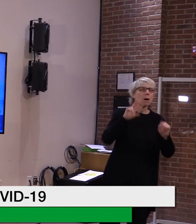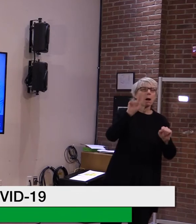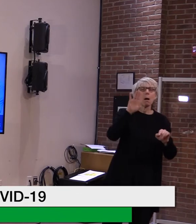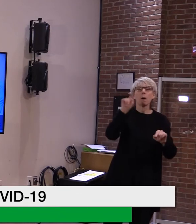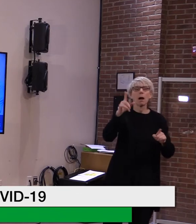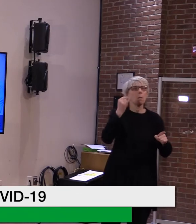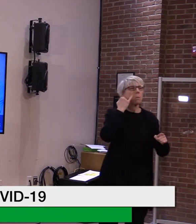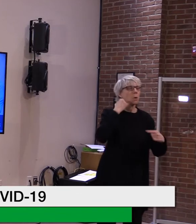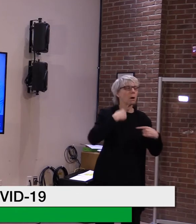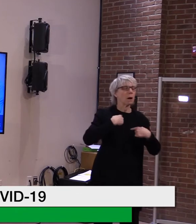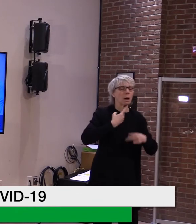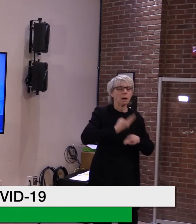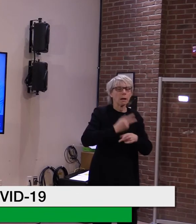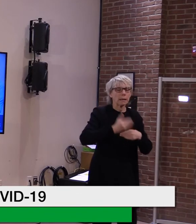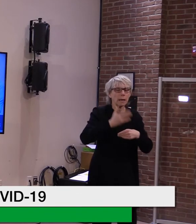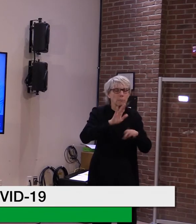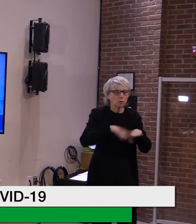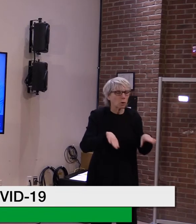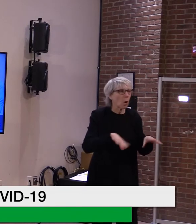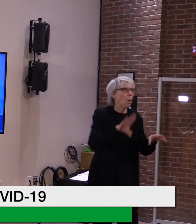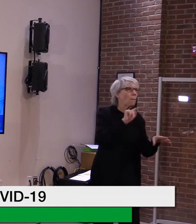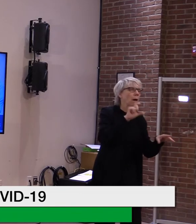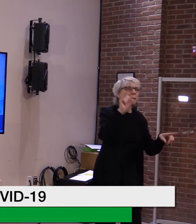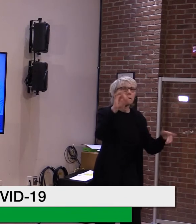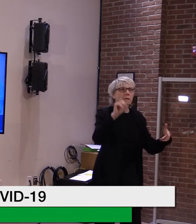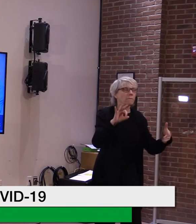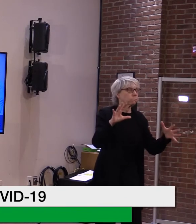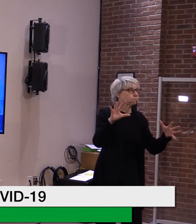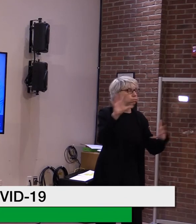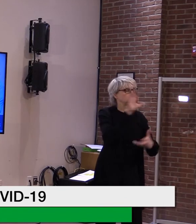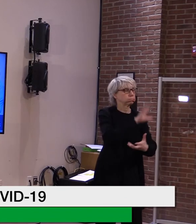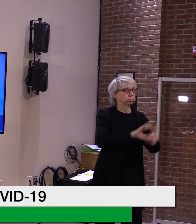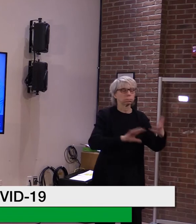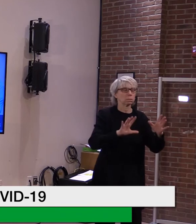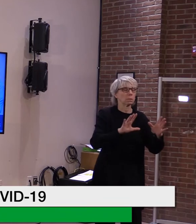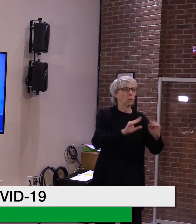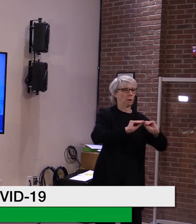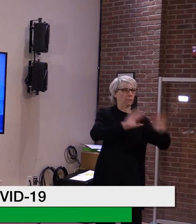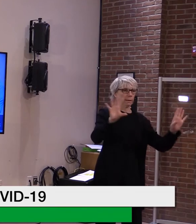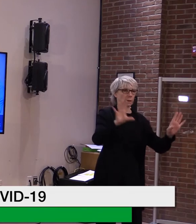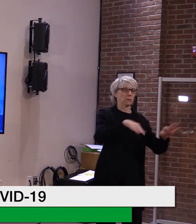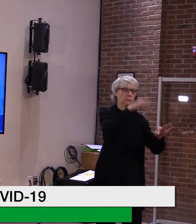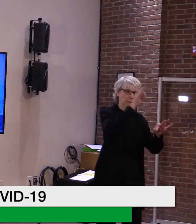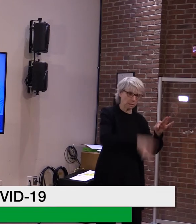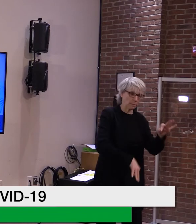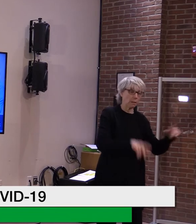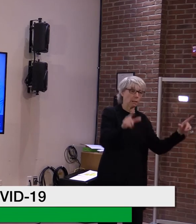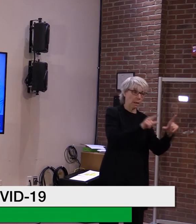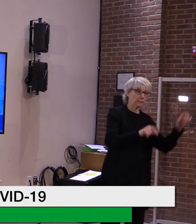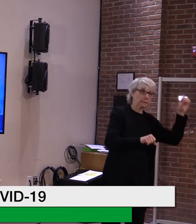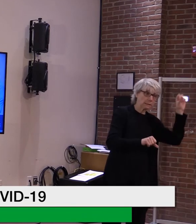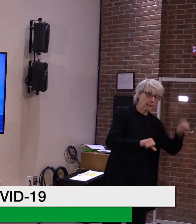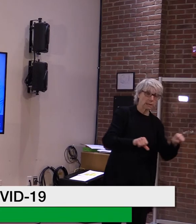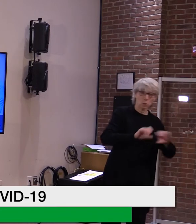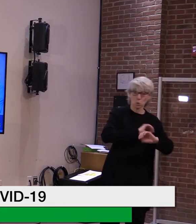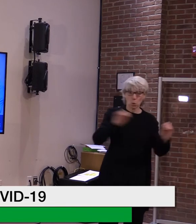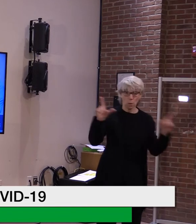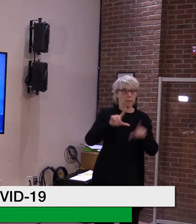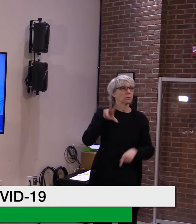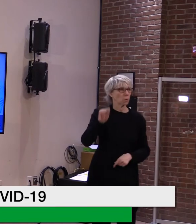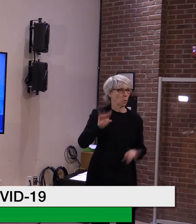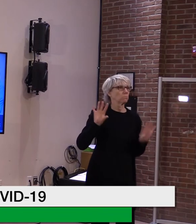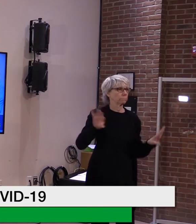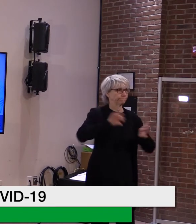um, what is, what is going on out there. Uh, you know, the governor has mentioned this many times and, and